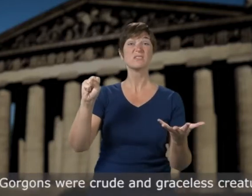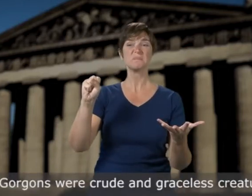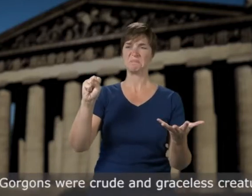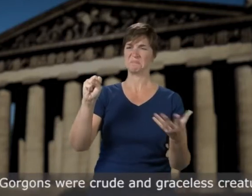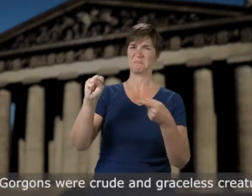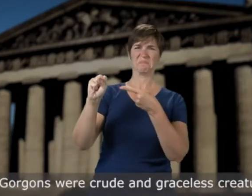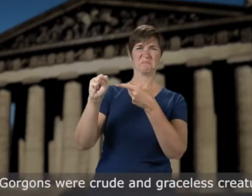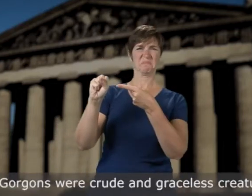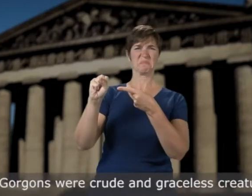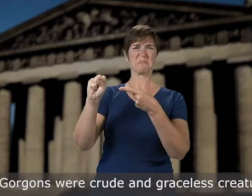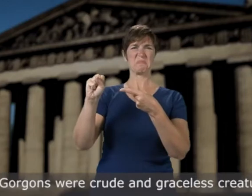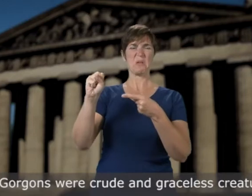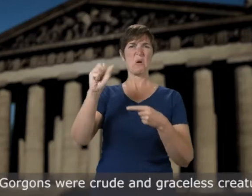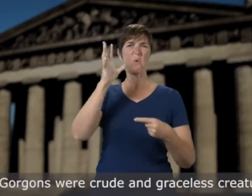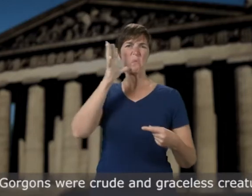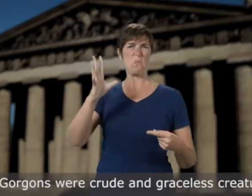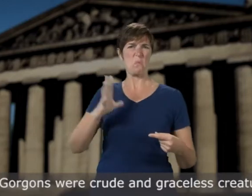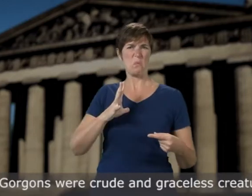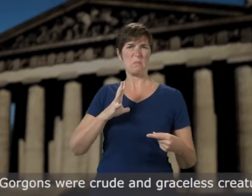and graceless creatures